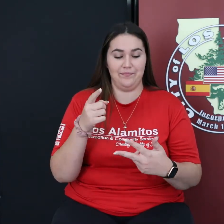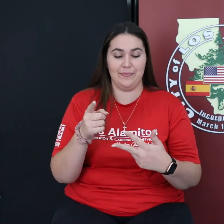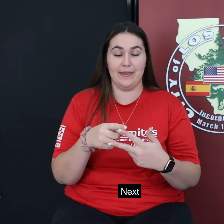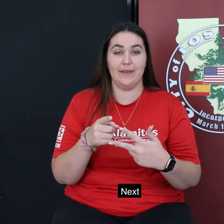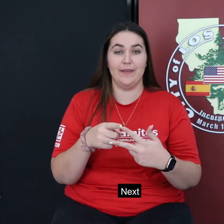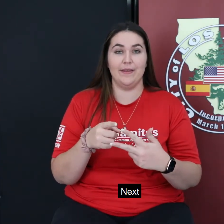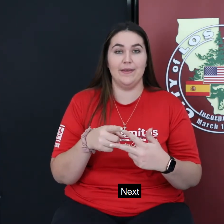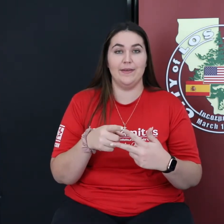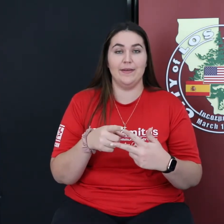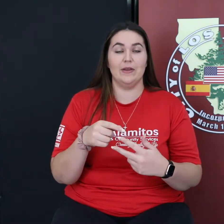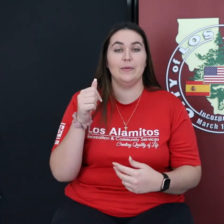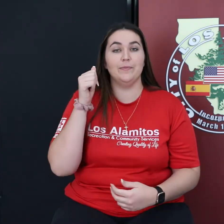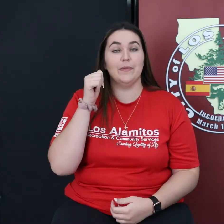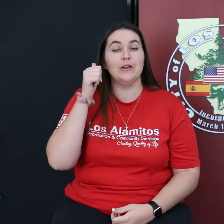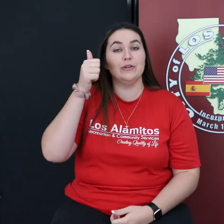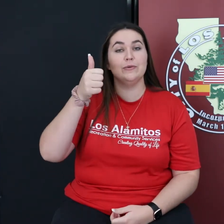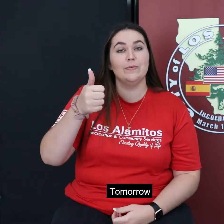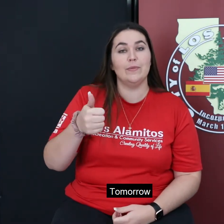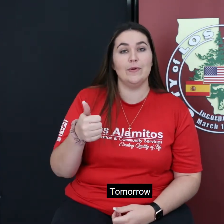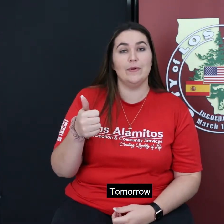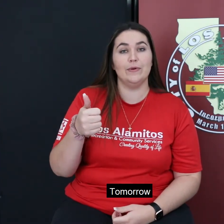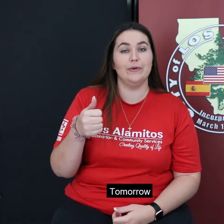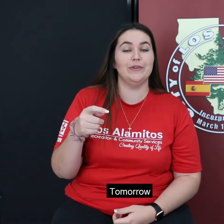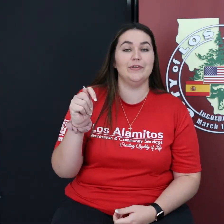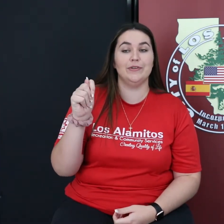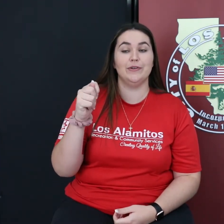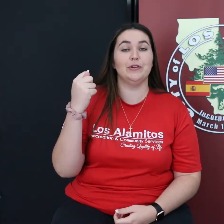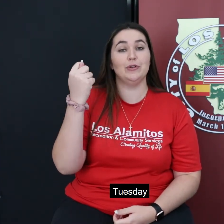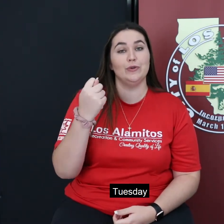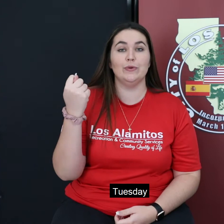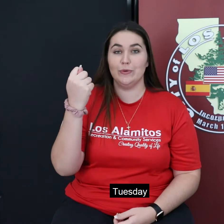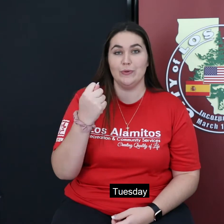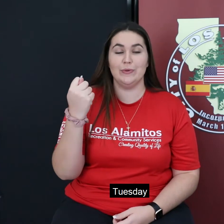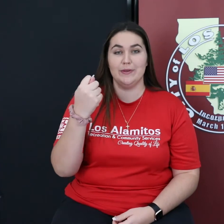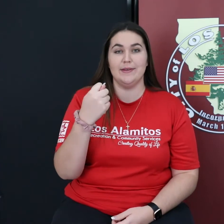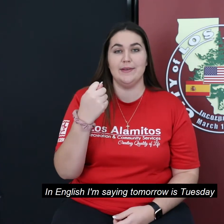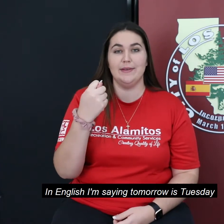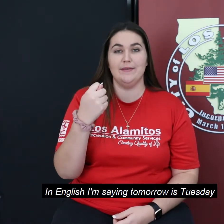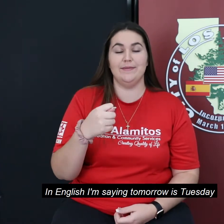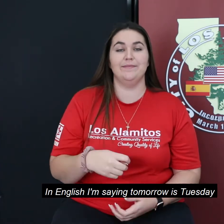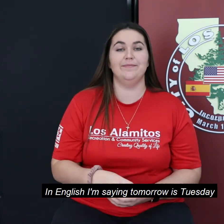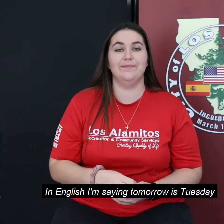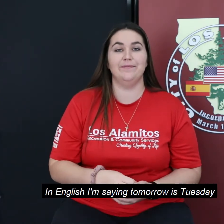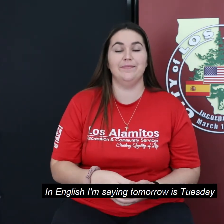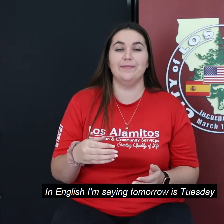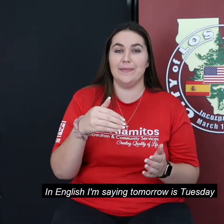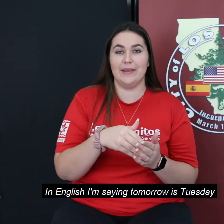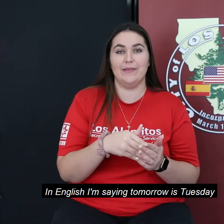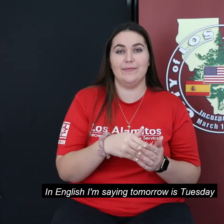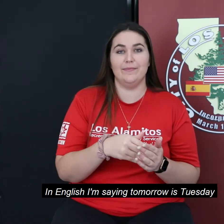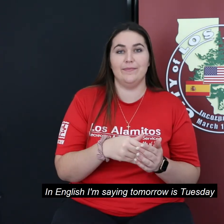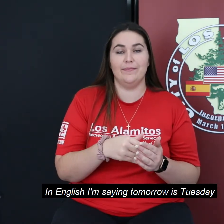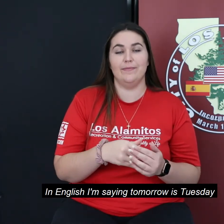Next, tomorrow, Tuesday. In English, I'm saying tomorrow is Tuesday.